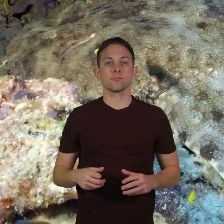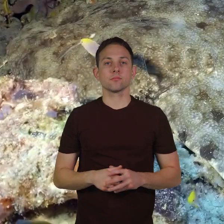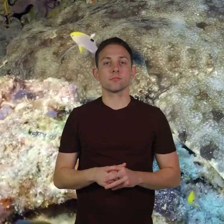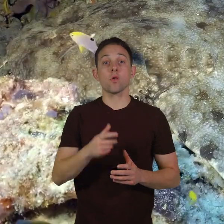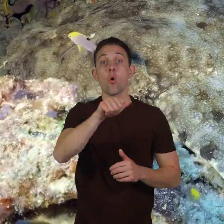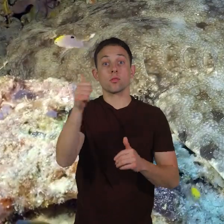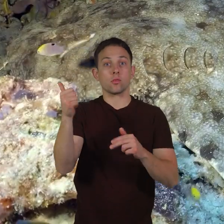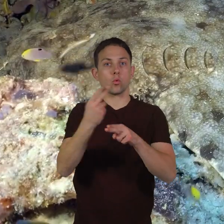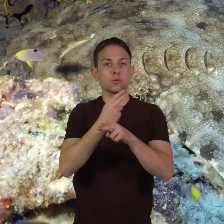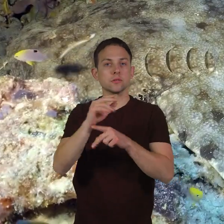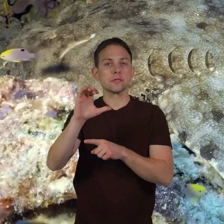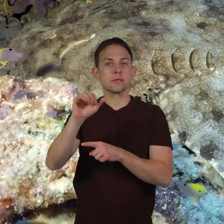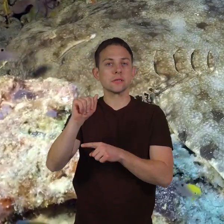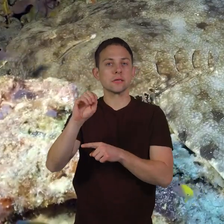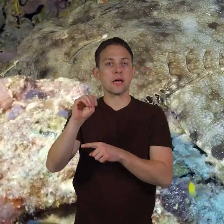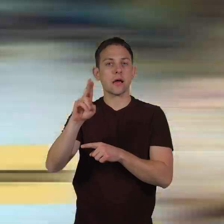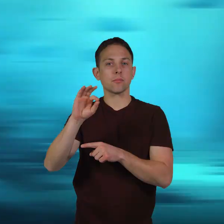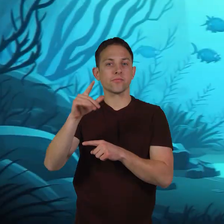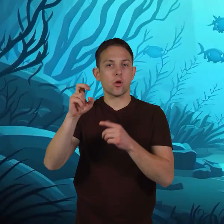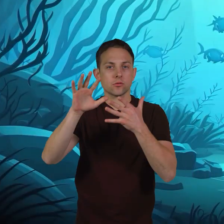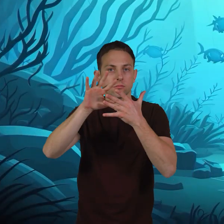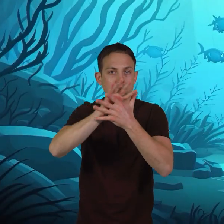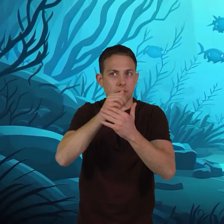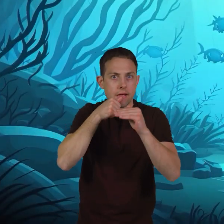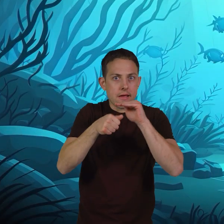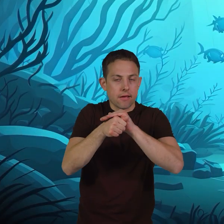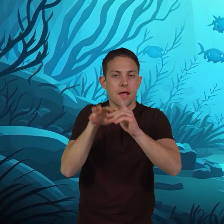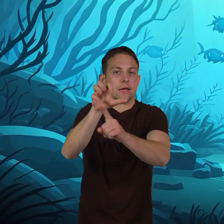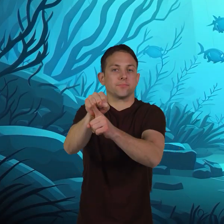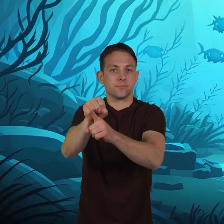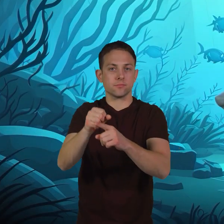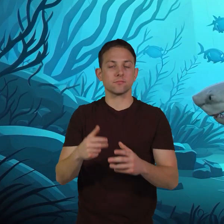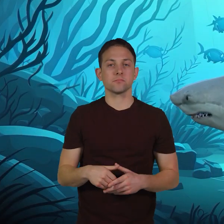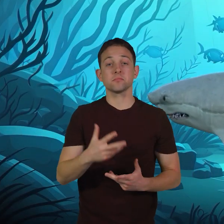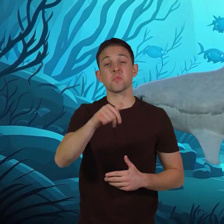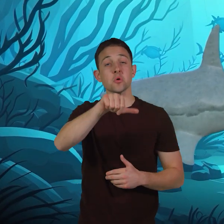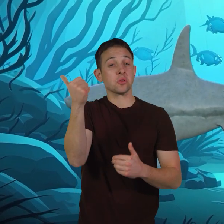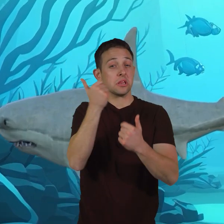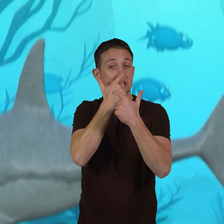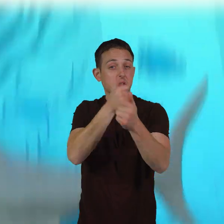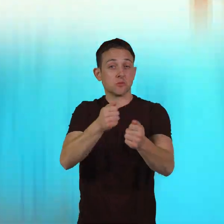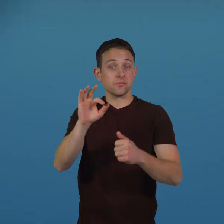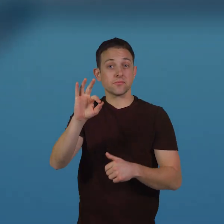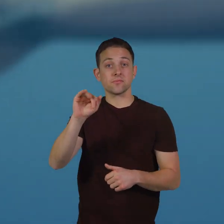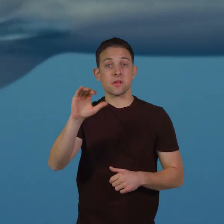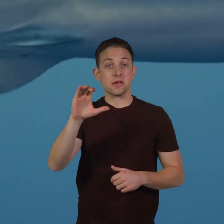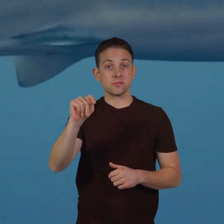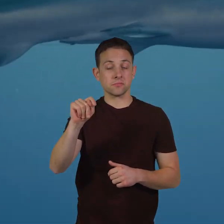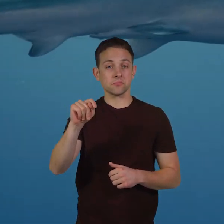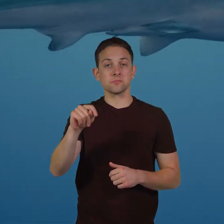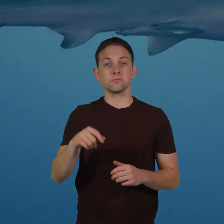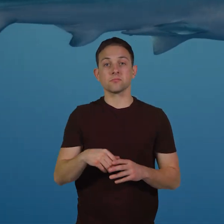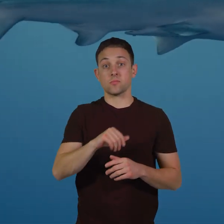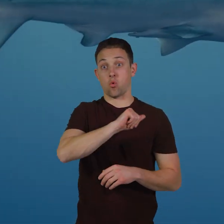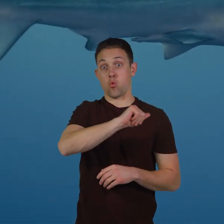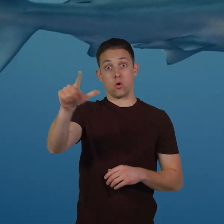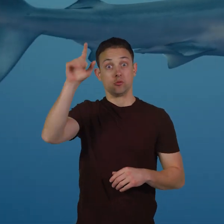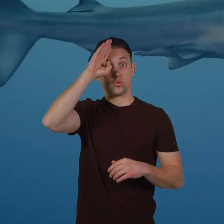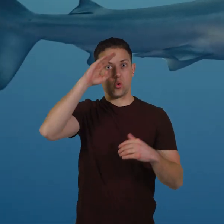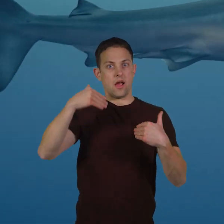camouflage to hunt prey. Other interesting facts All sharks have a sixth sense that